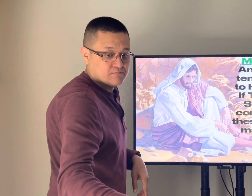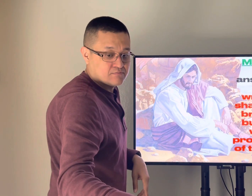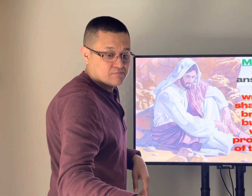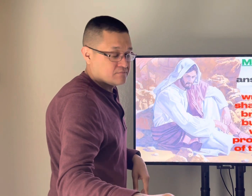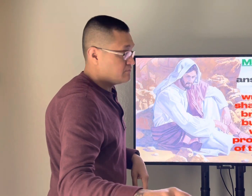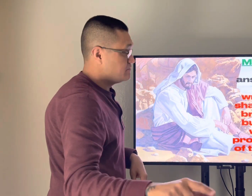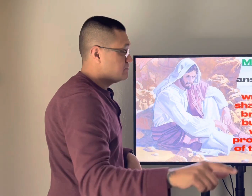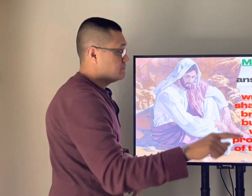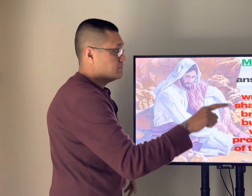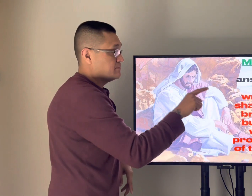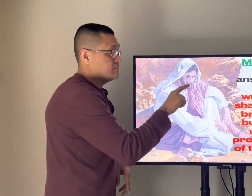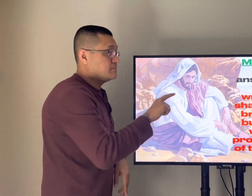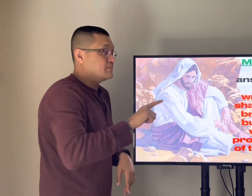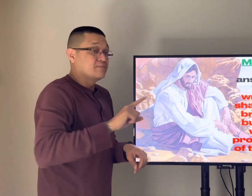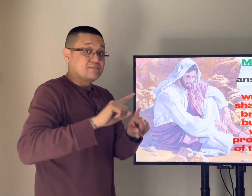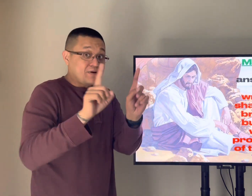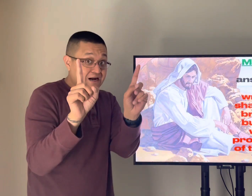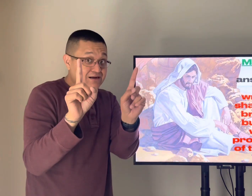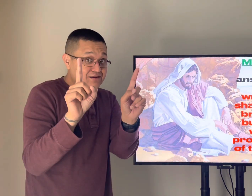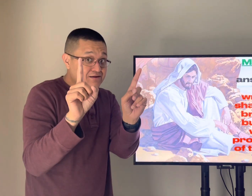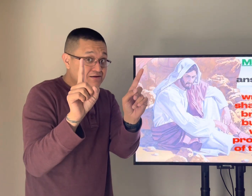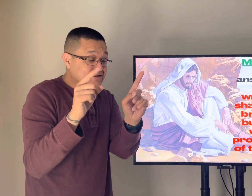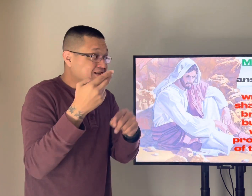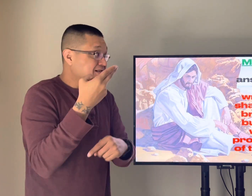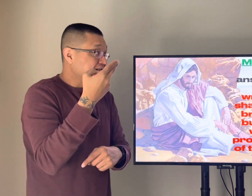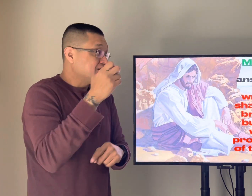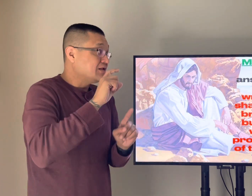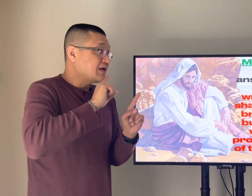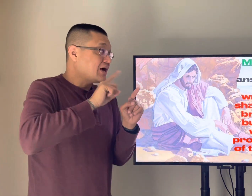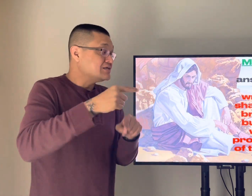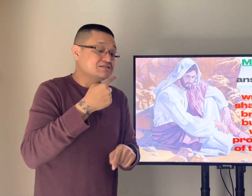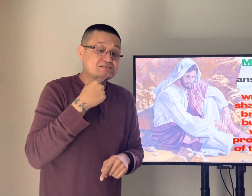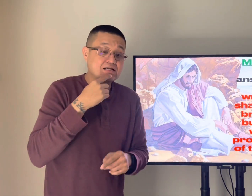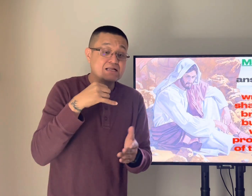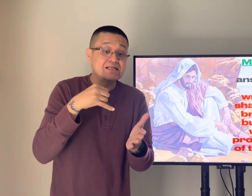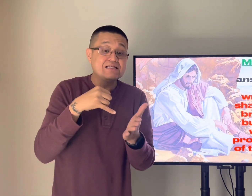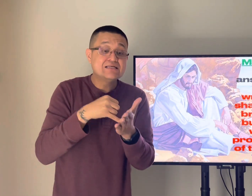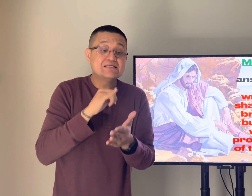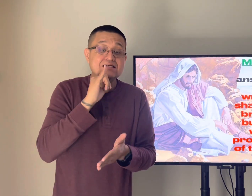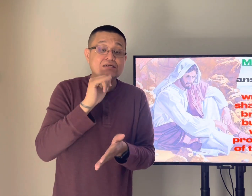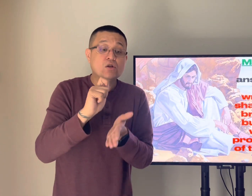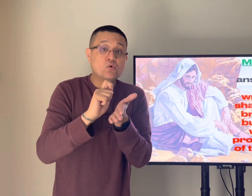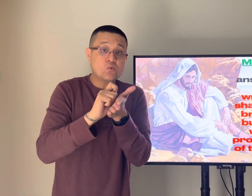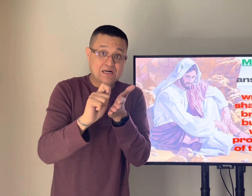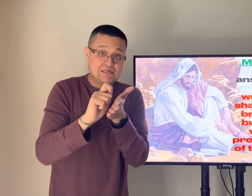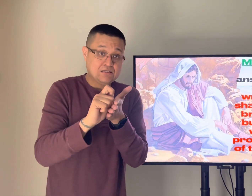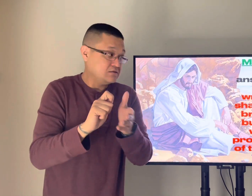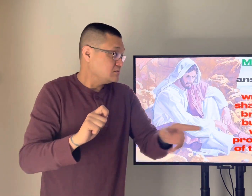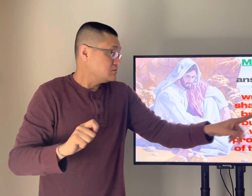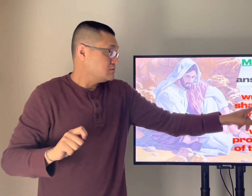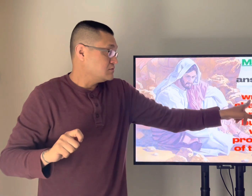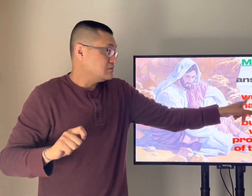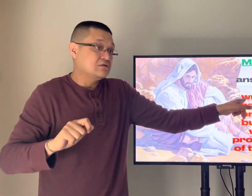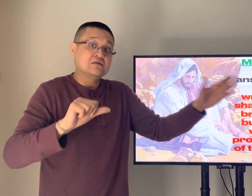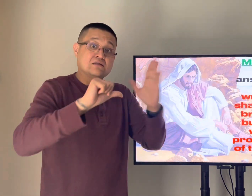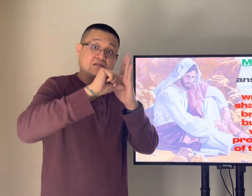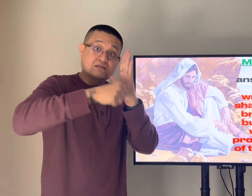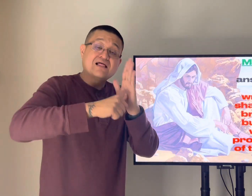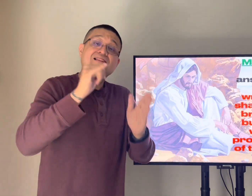tying him tempting him to make the stones into bread but jesus answers he says it is